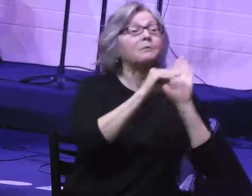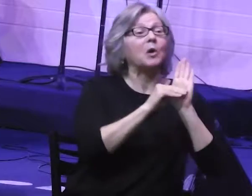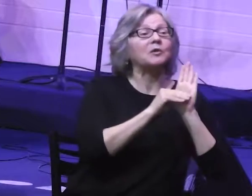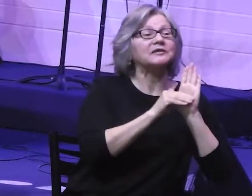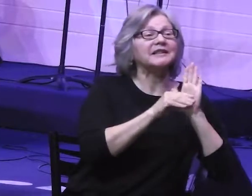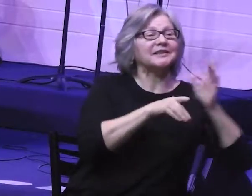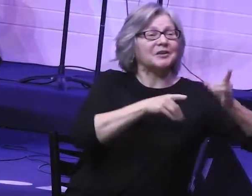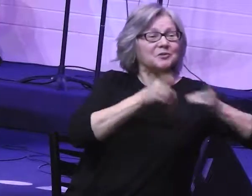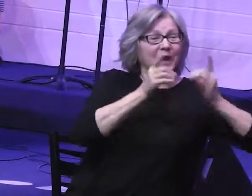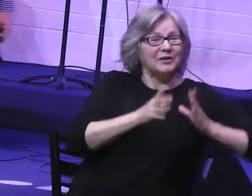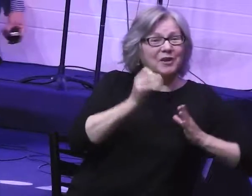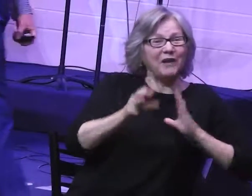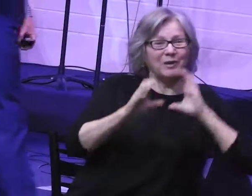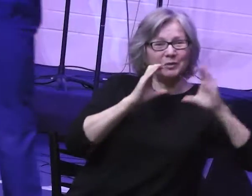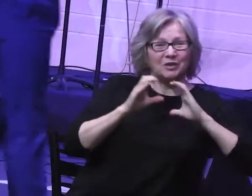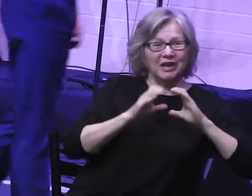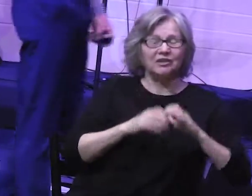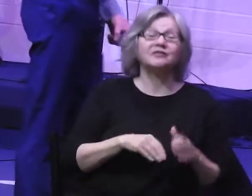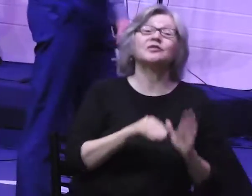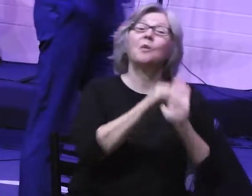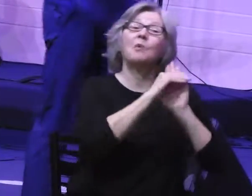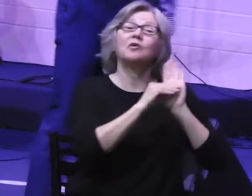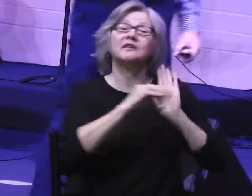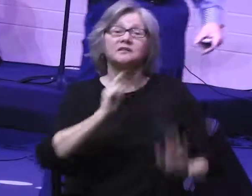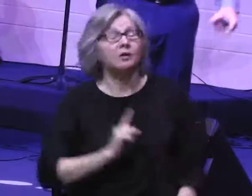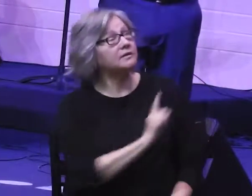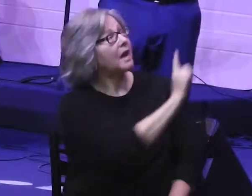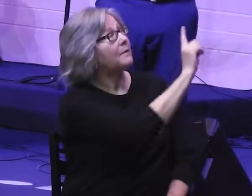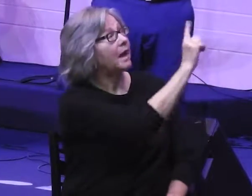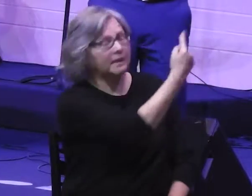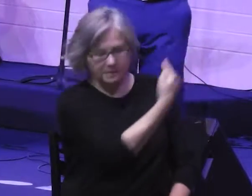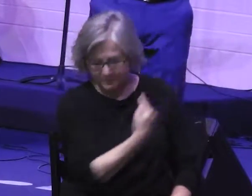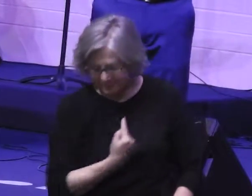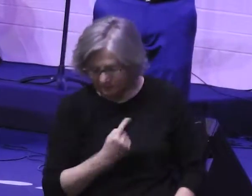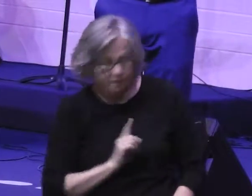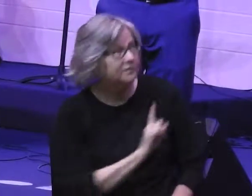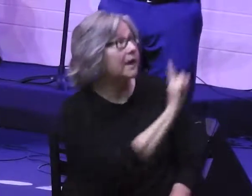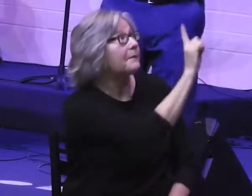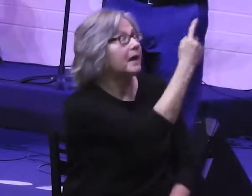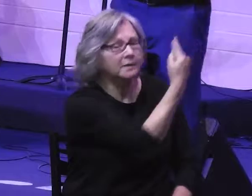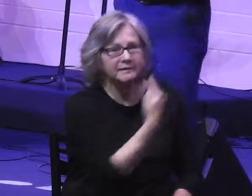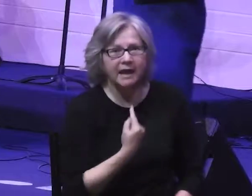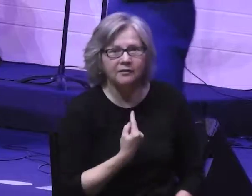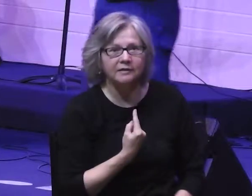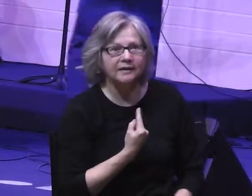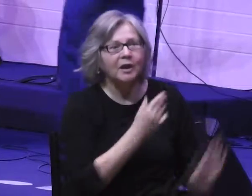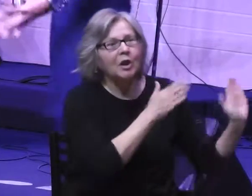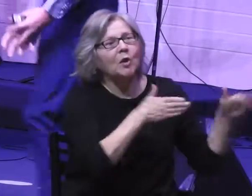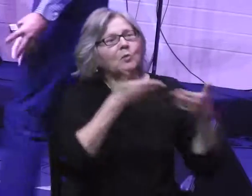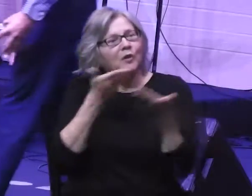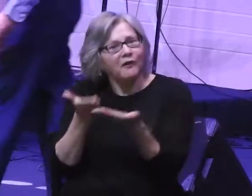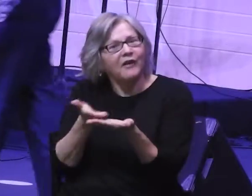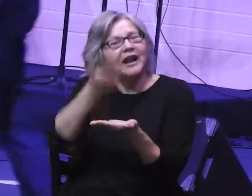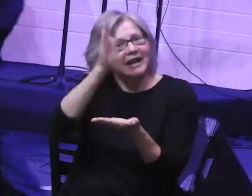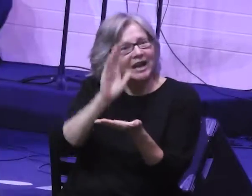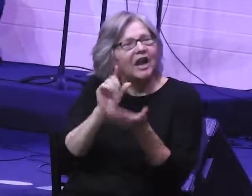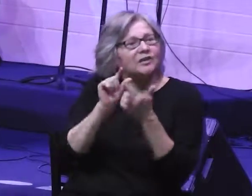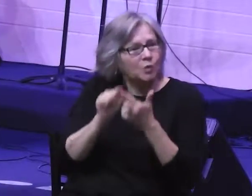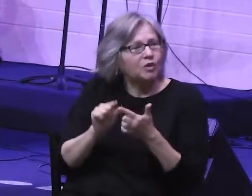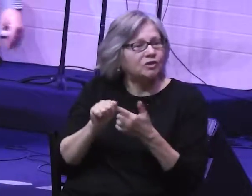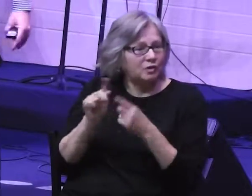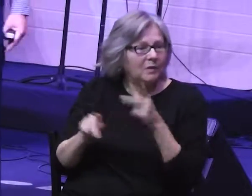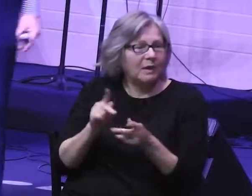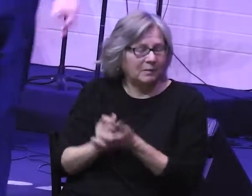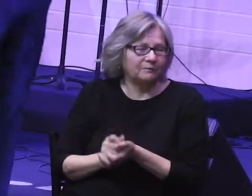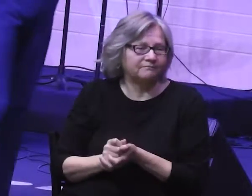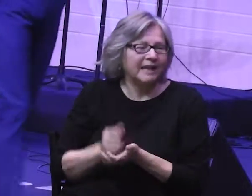communications. So he's constantly going up and down the mountain. And what he's doing is he's bringing God's words to the people.